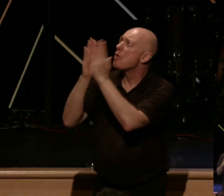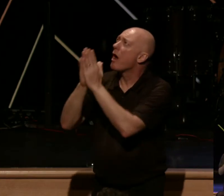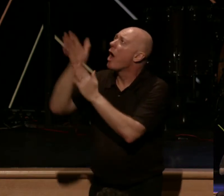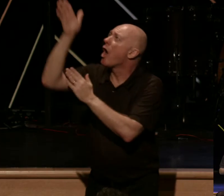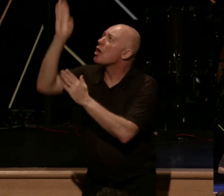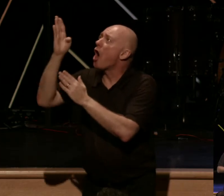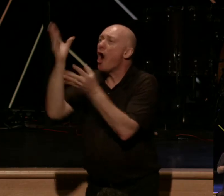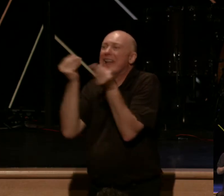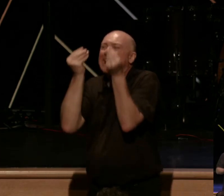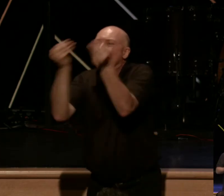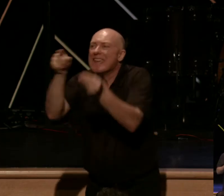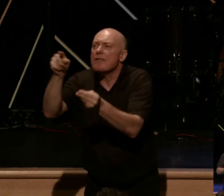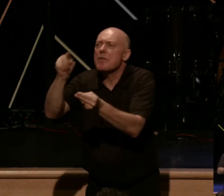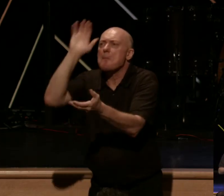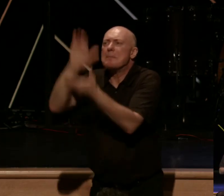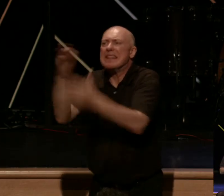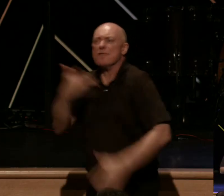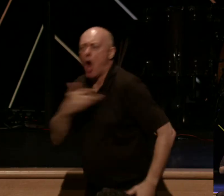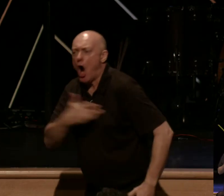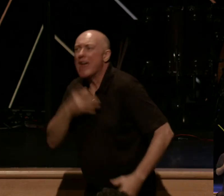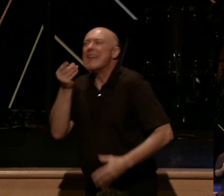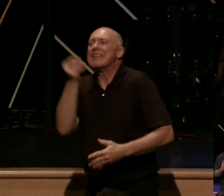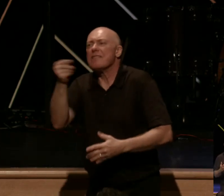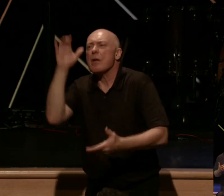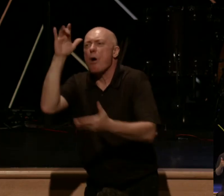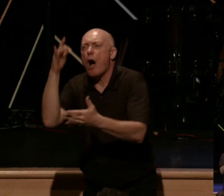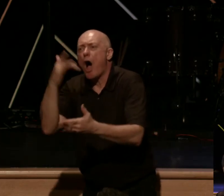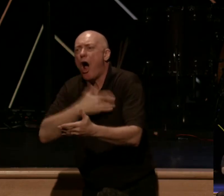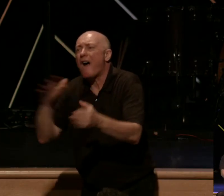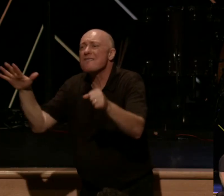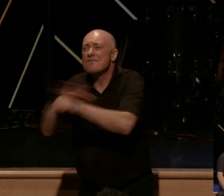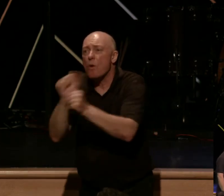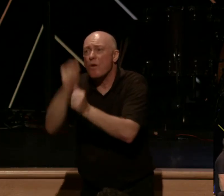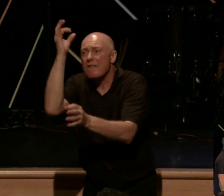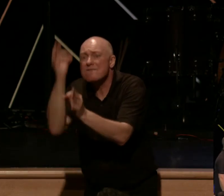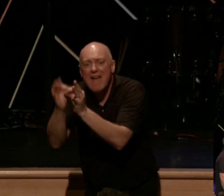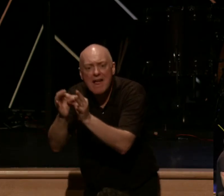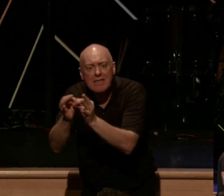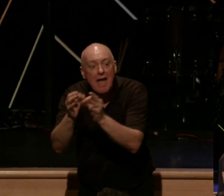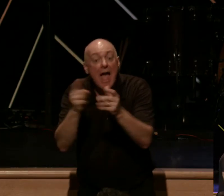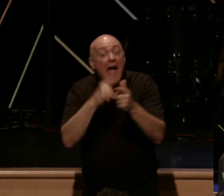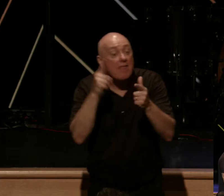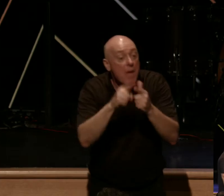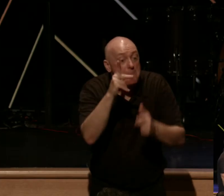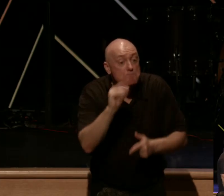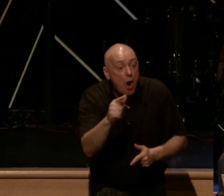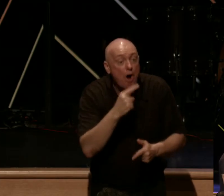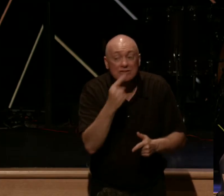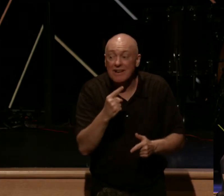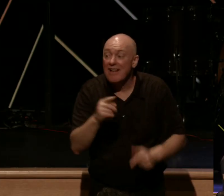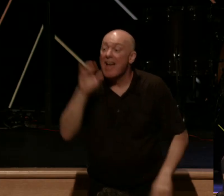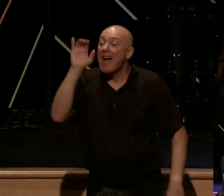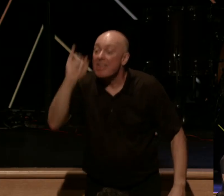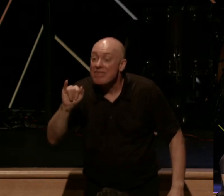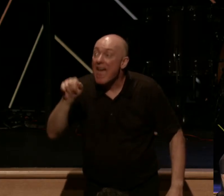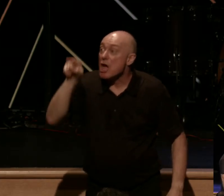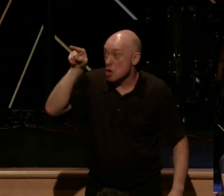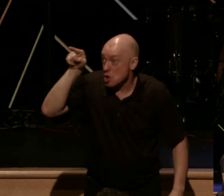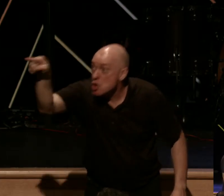Ephesians believing hearts, hearts that are filled with faith and then he kind of turns a corner and he prays this way. says, that you, you Ephesians, being